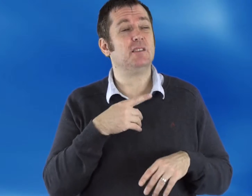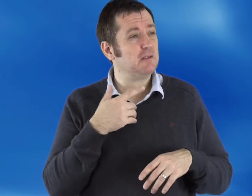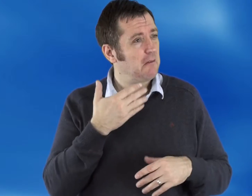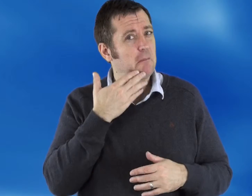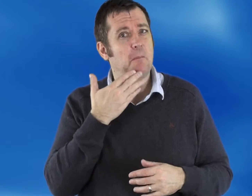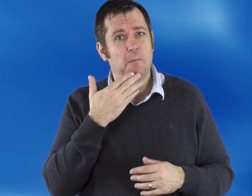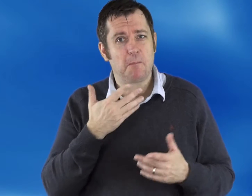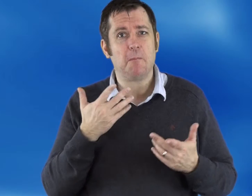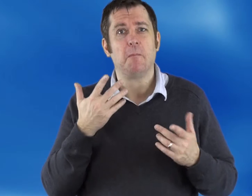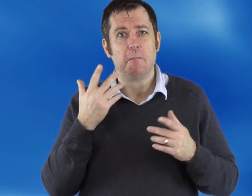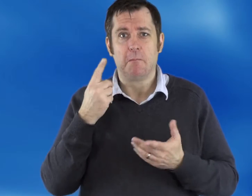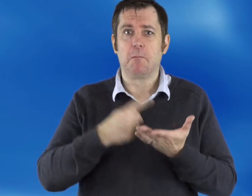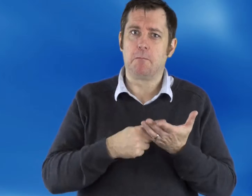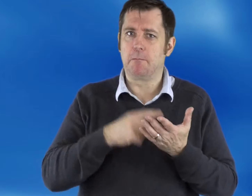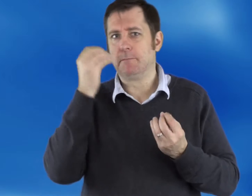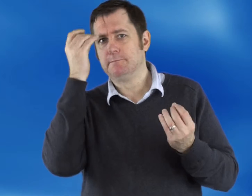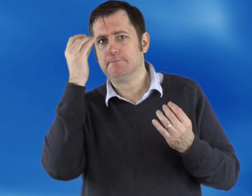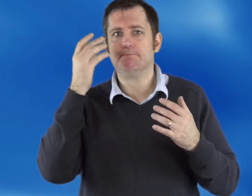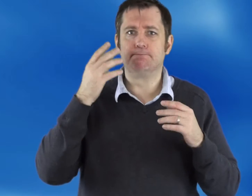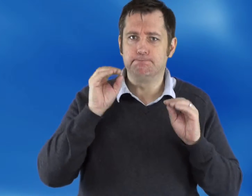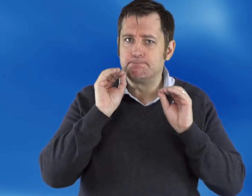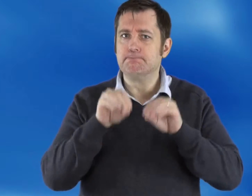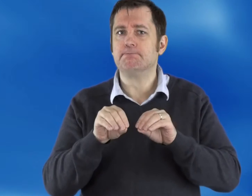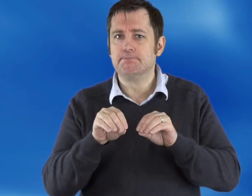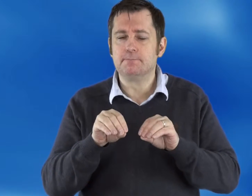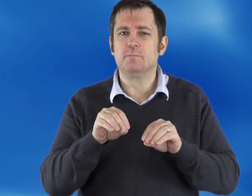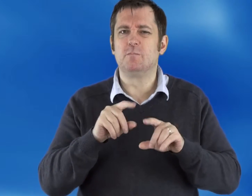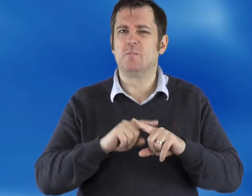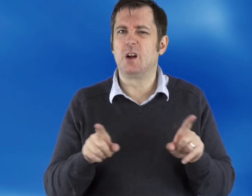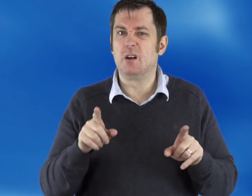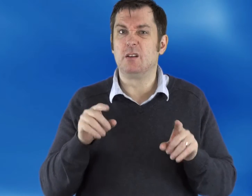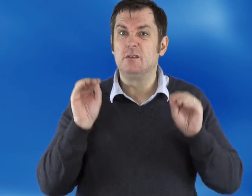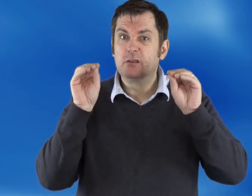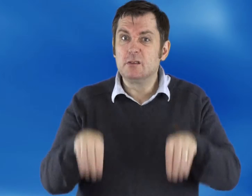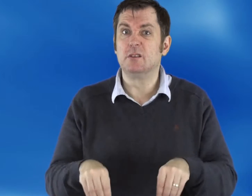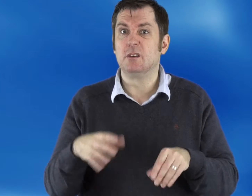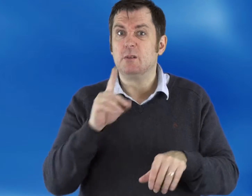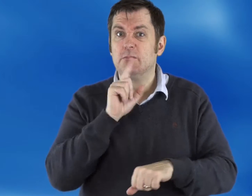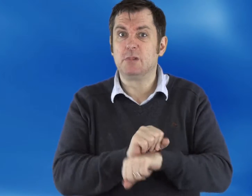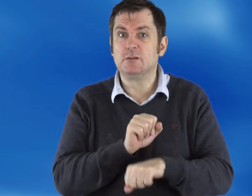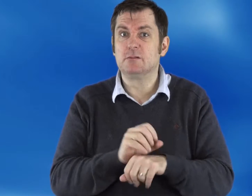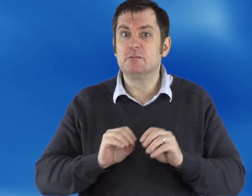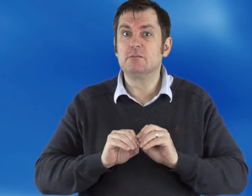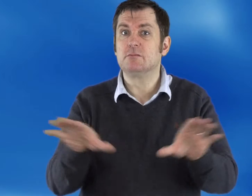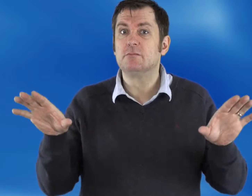It's very impressive that these guidelines have been written and put in place, but it falls short in the actual implementation of the website design